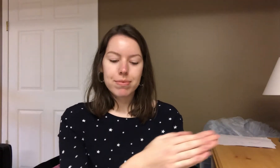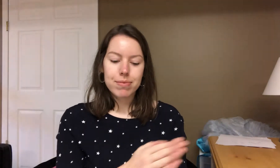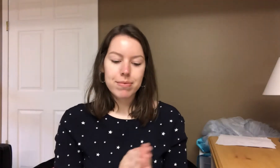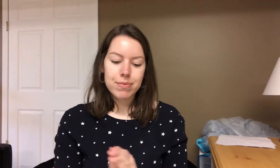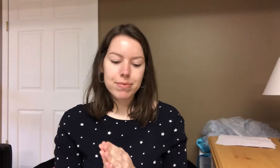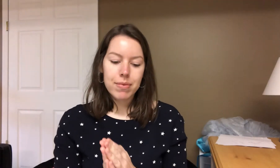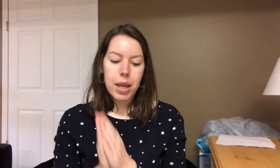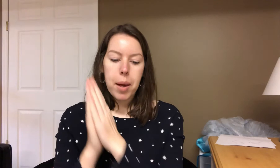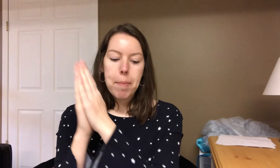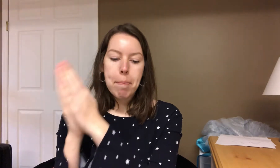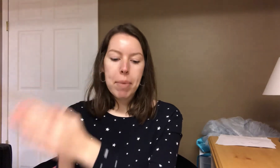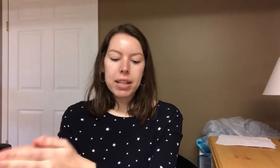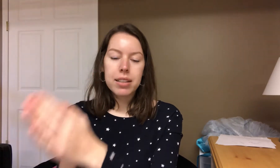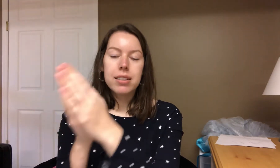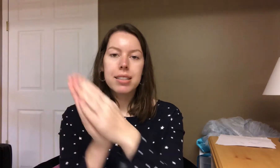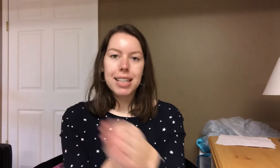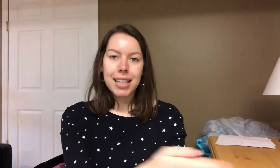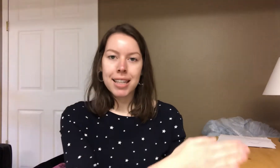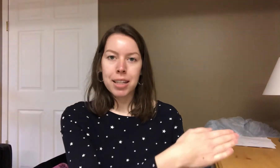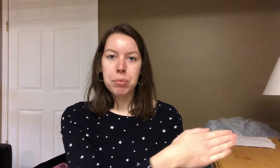B-eam.